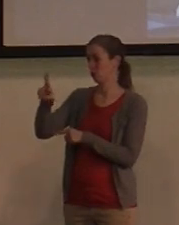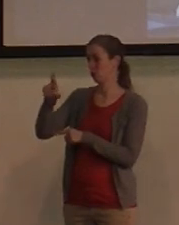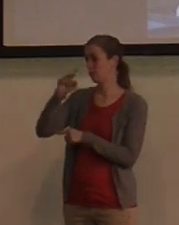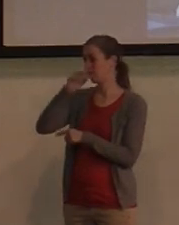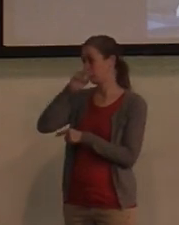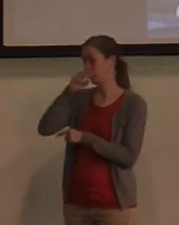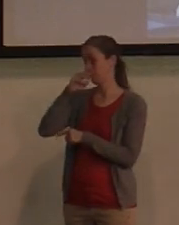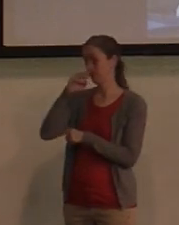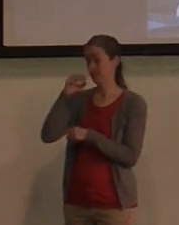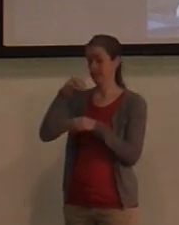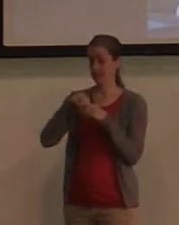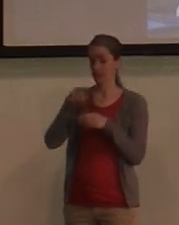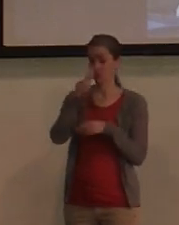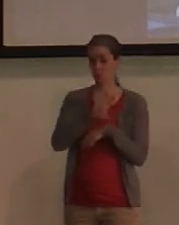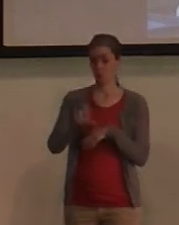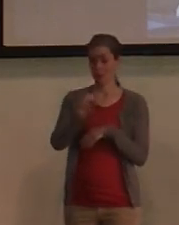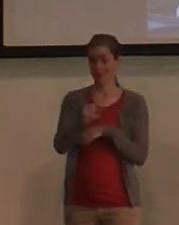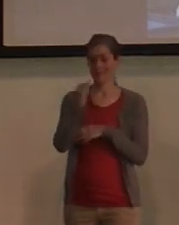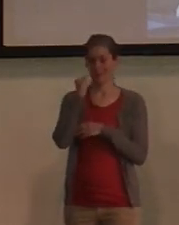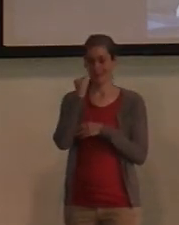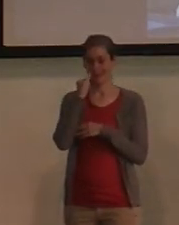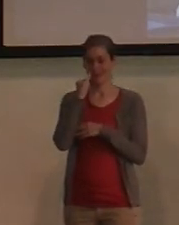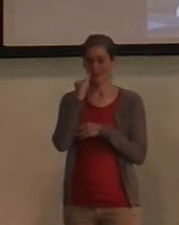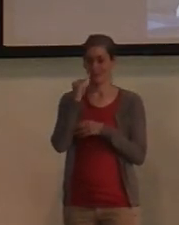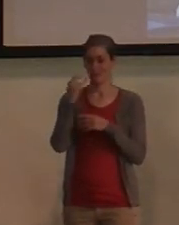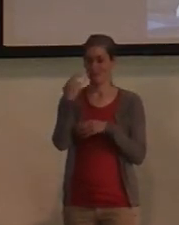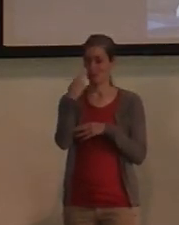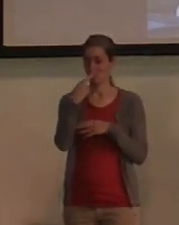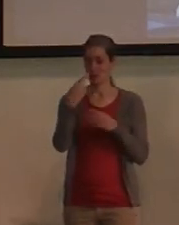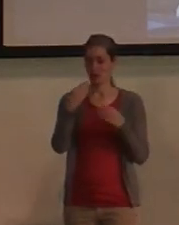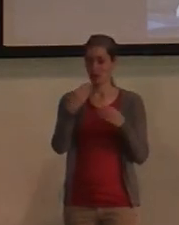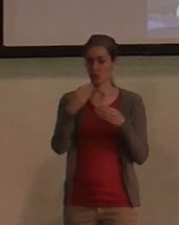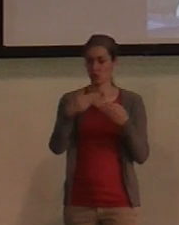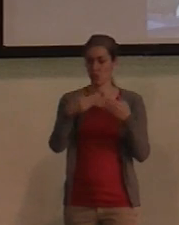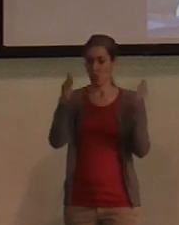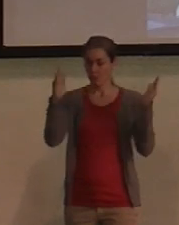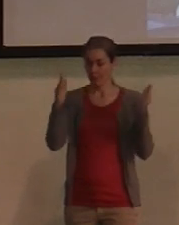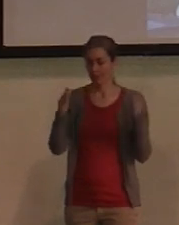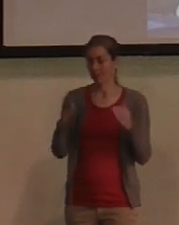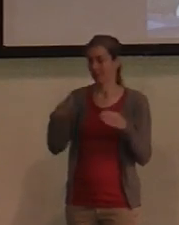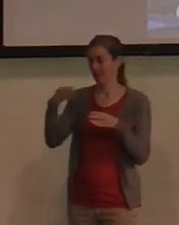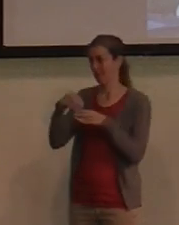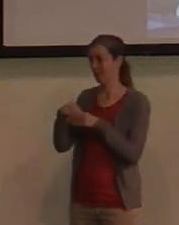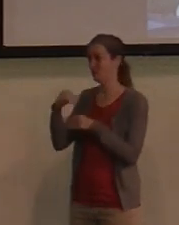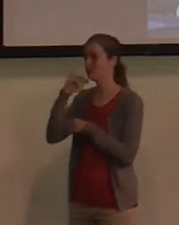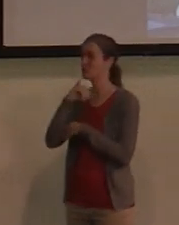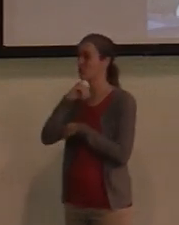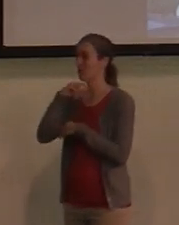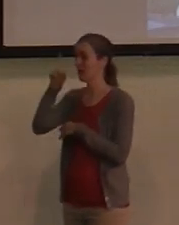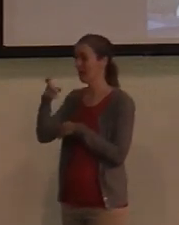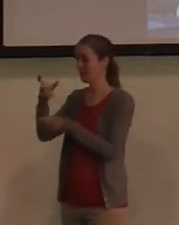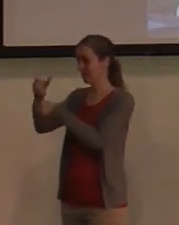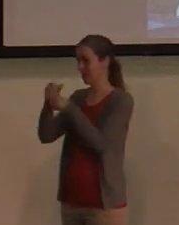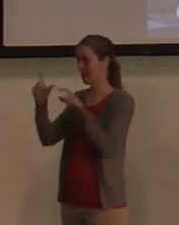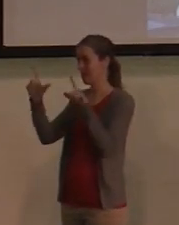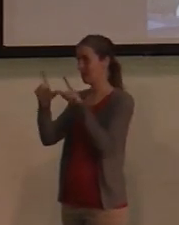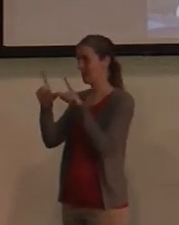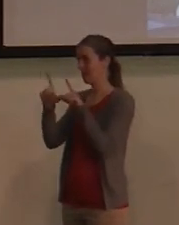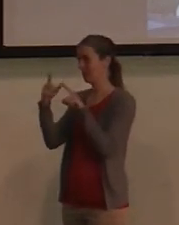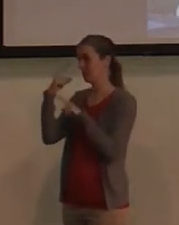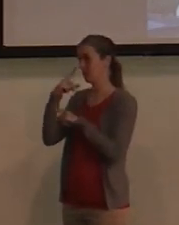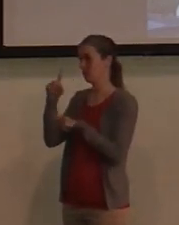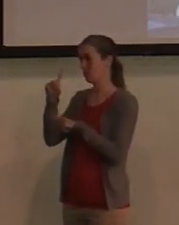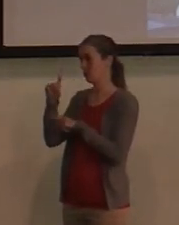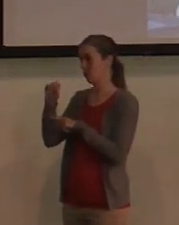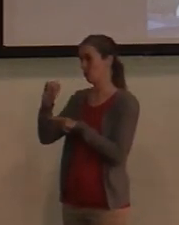you were going to open a restaurant and you might want to get a liquor license, you have to get a kosher license. And at dinner, I